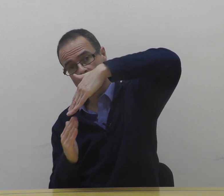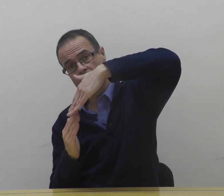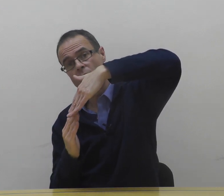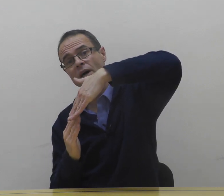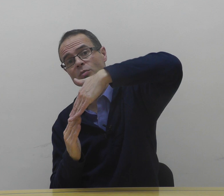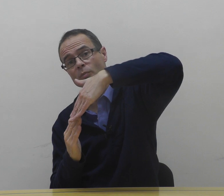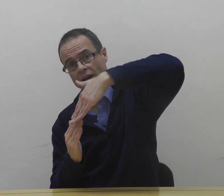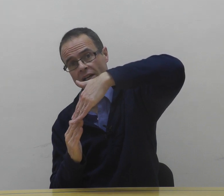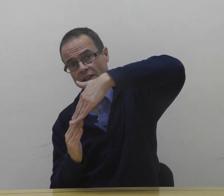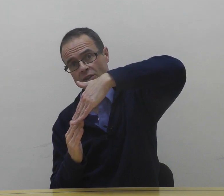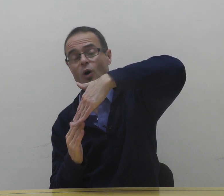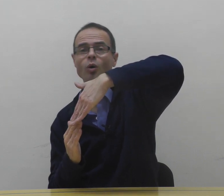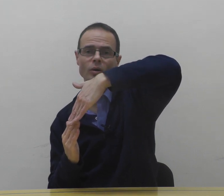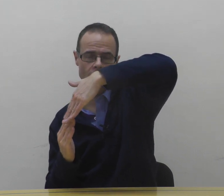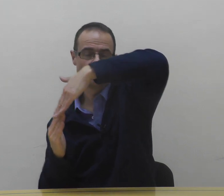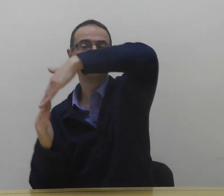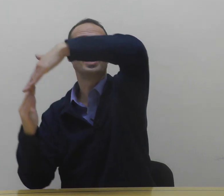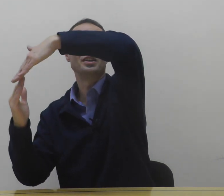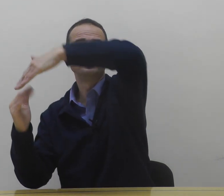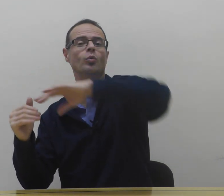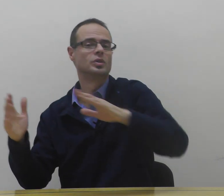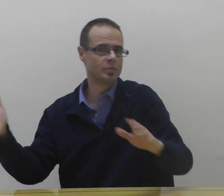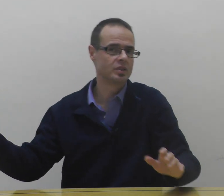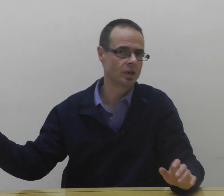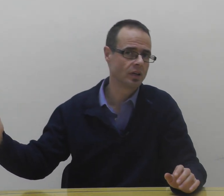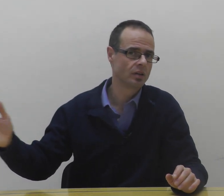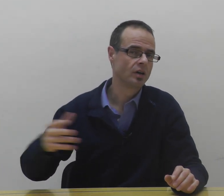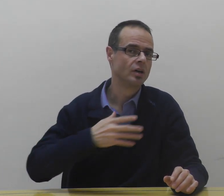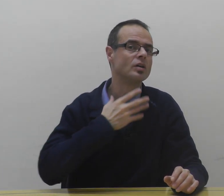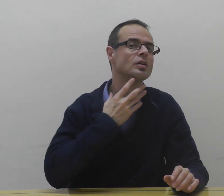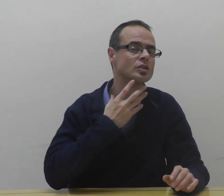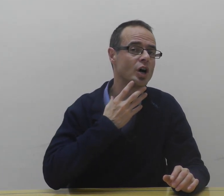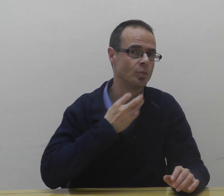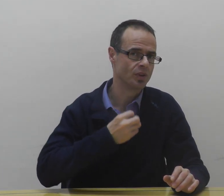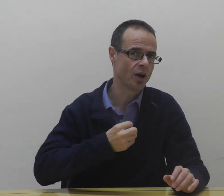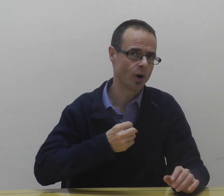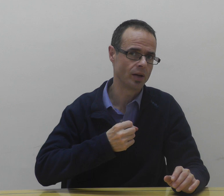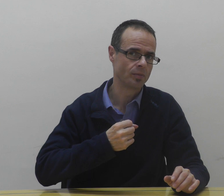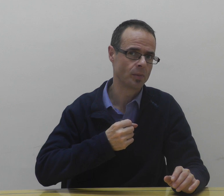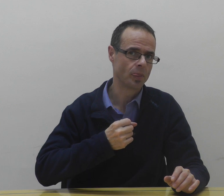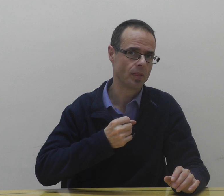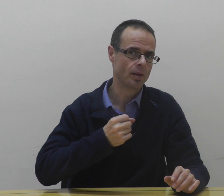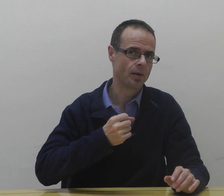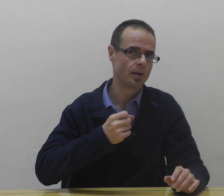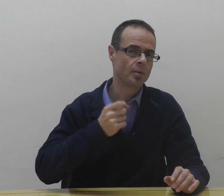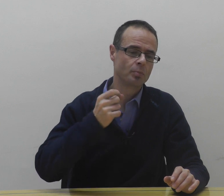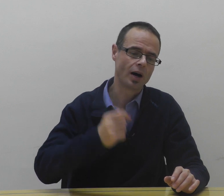posture their mandible back again, or with their head forward, admittedly, to open the airway. But